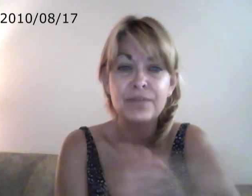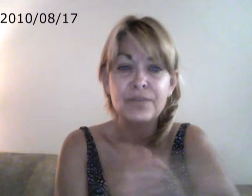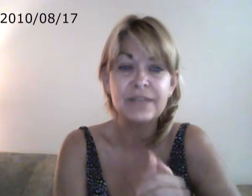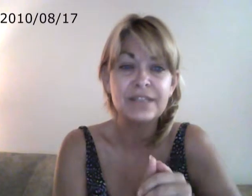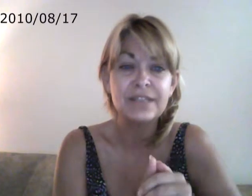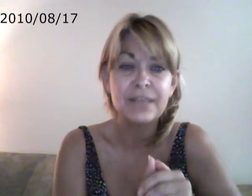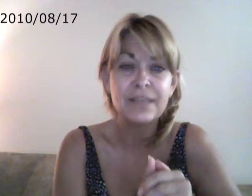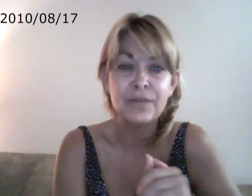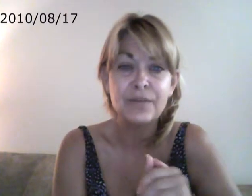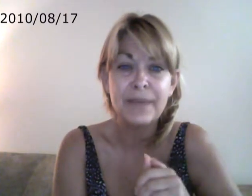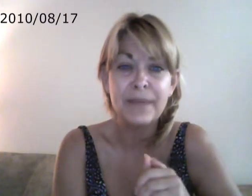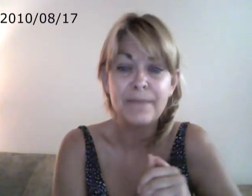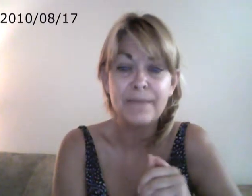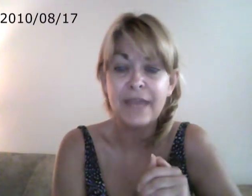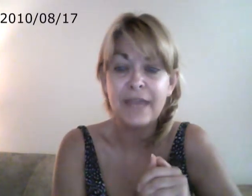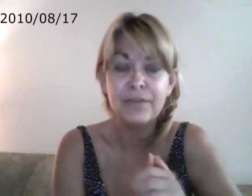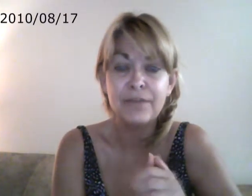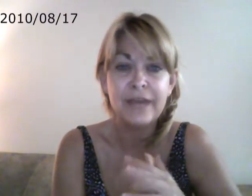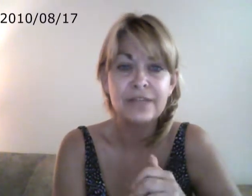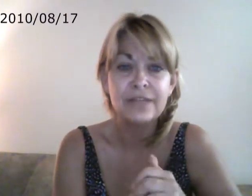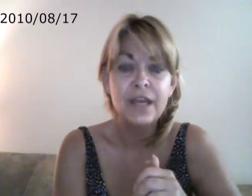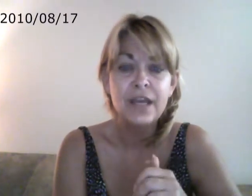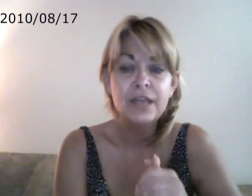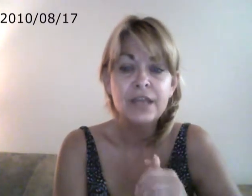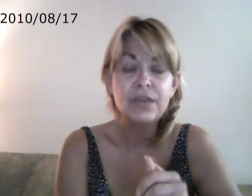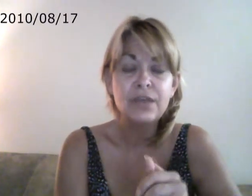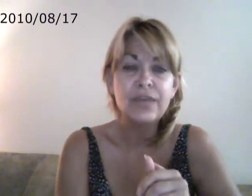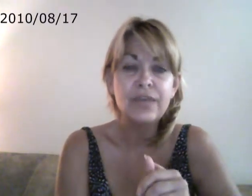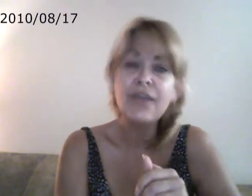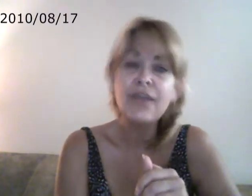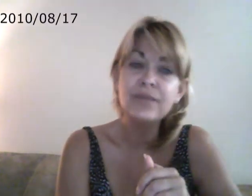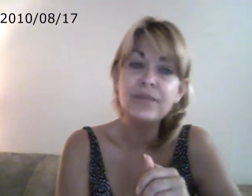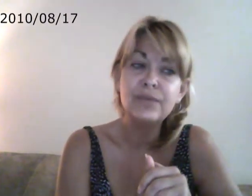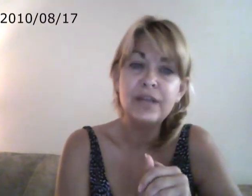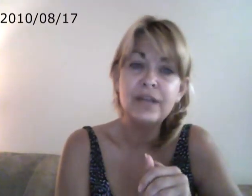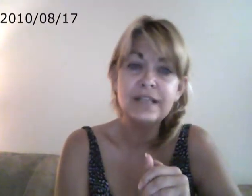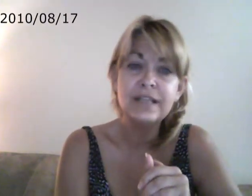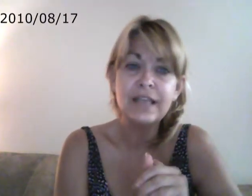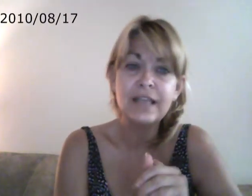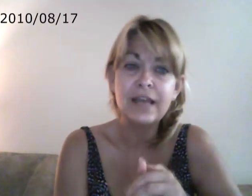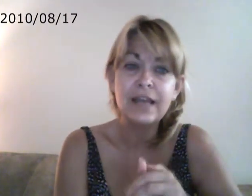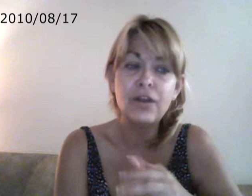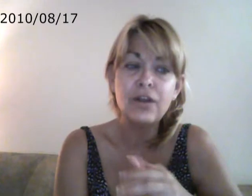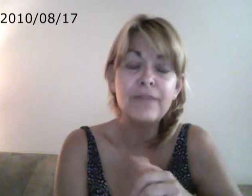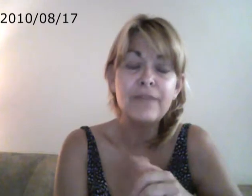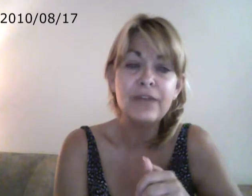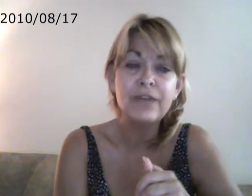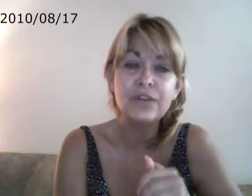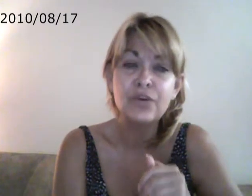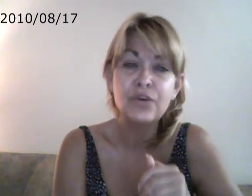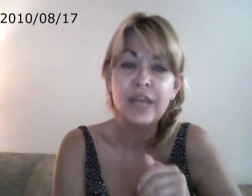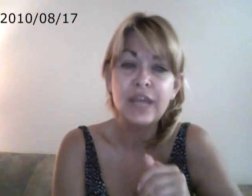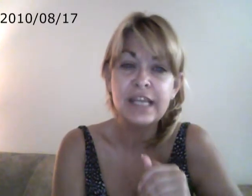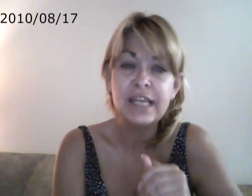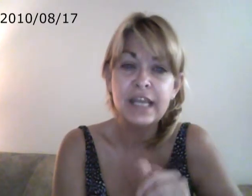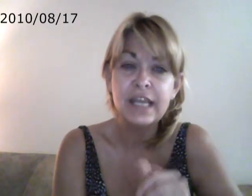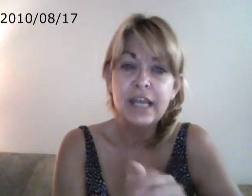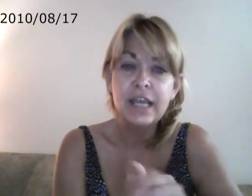beliefs and some of their behavior patterns. So they aren't really realizing that a lot of parents are creating the